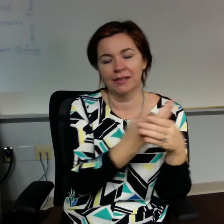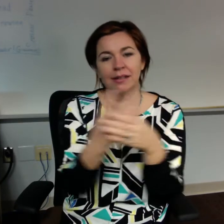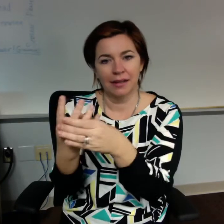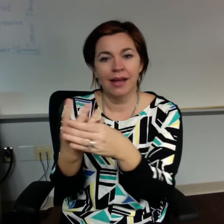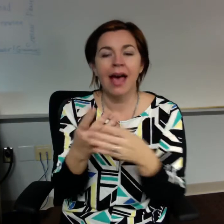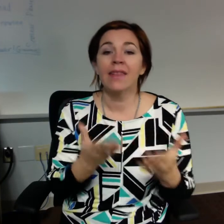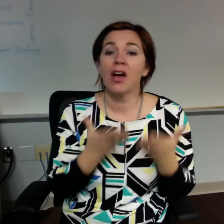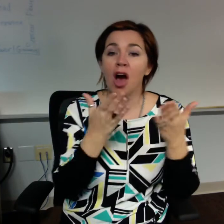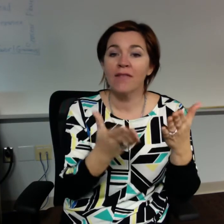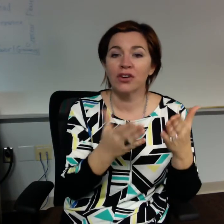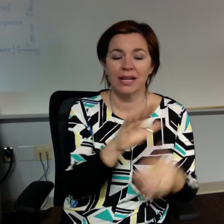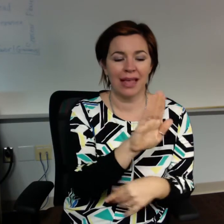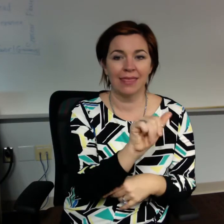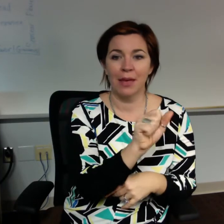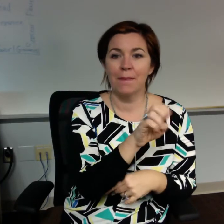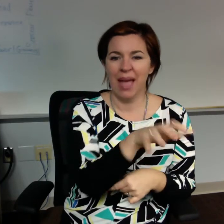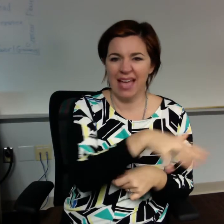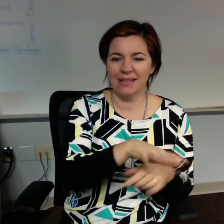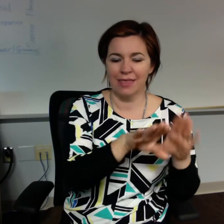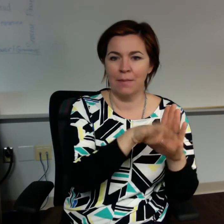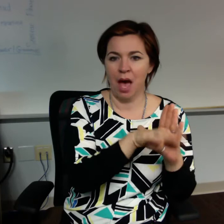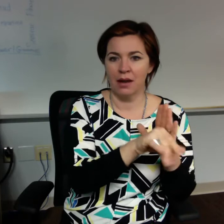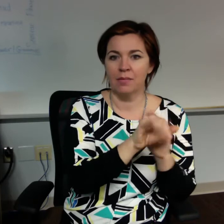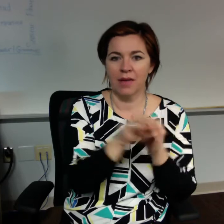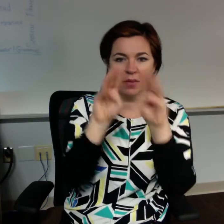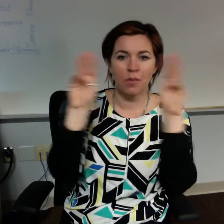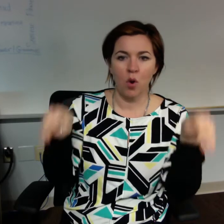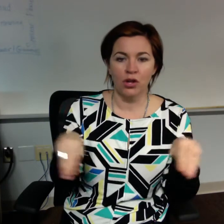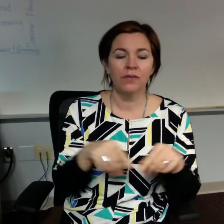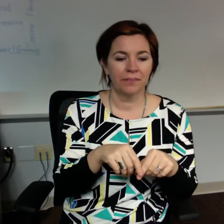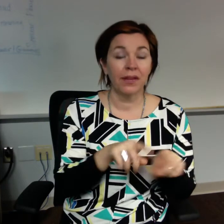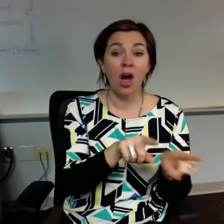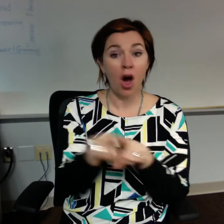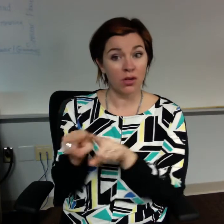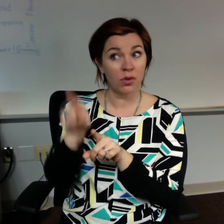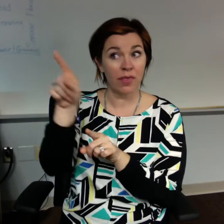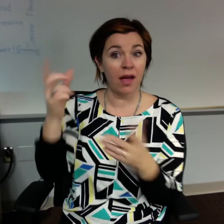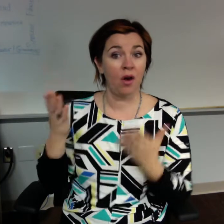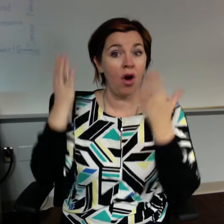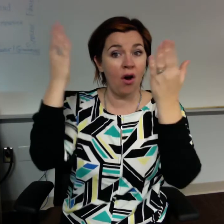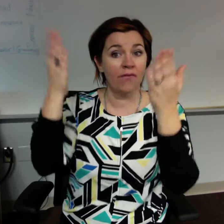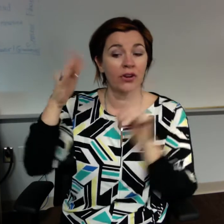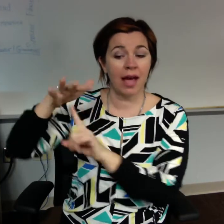They also offer helicopter tours, if you are interested in doing that.